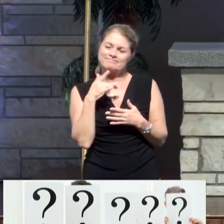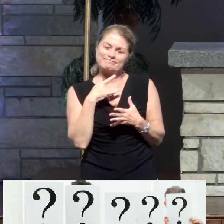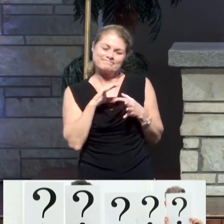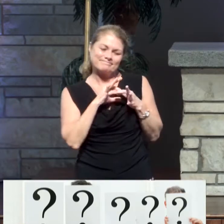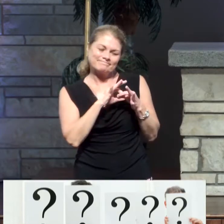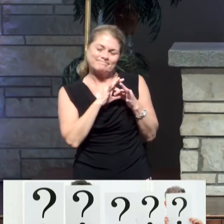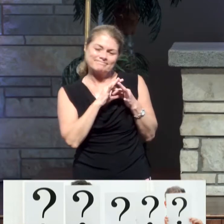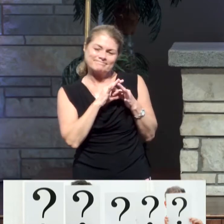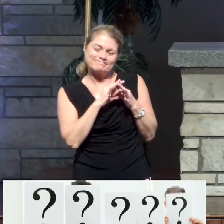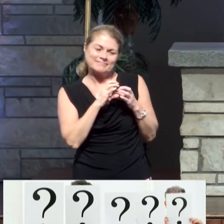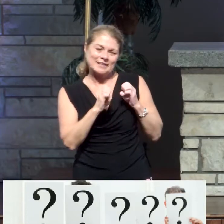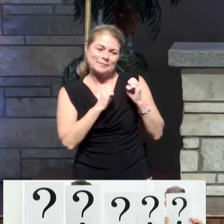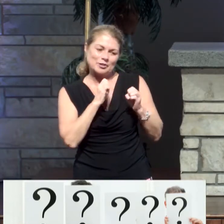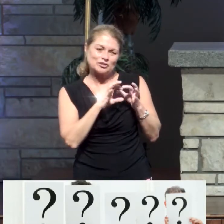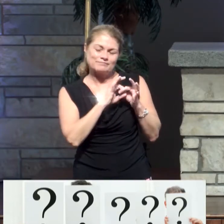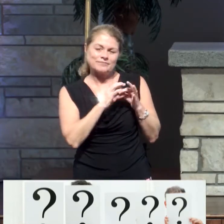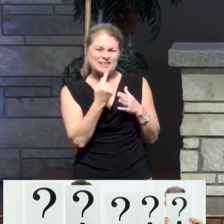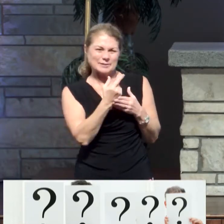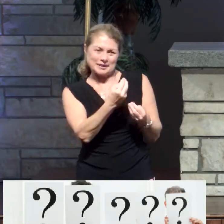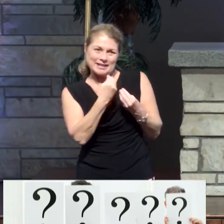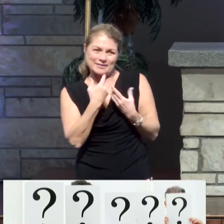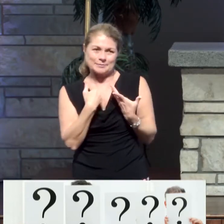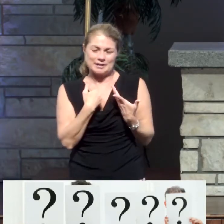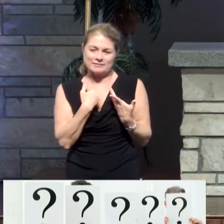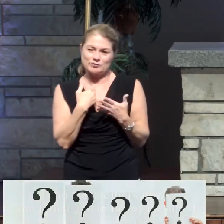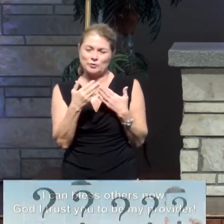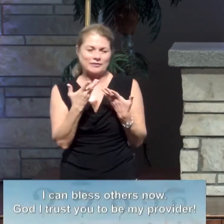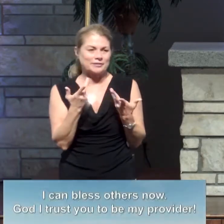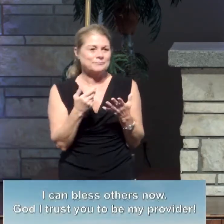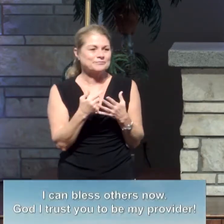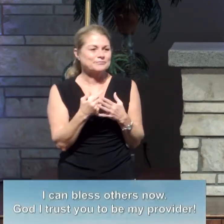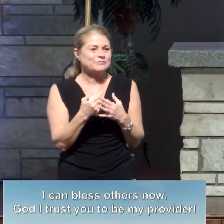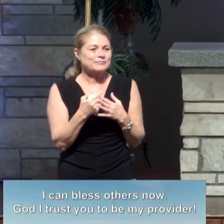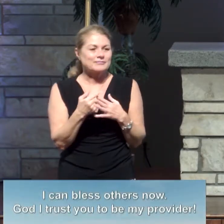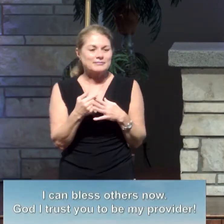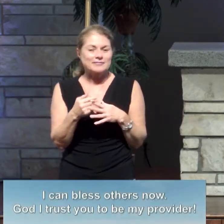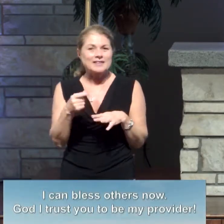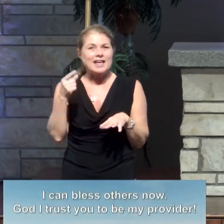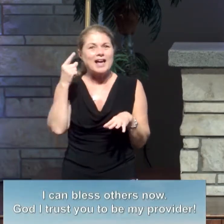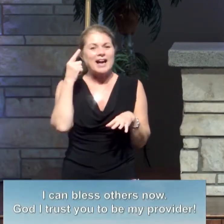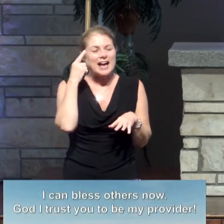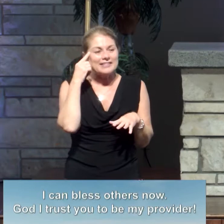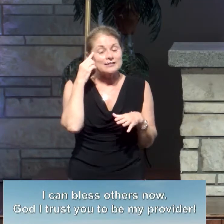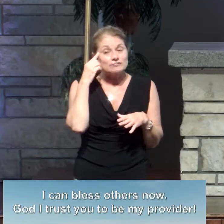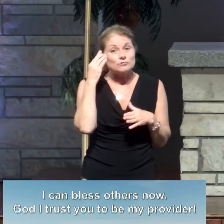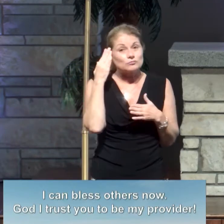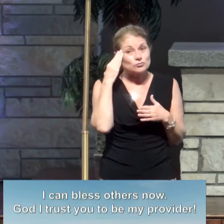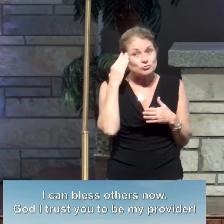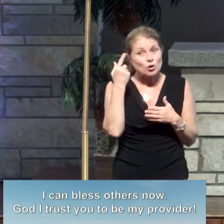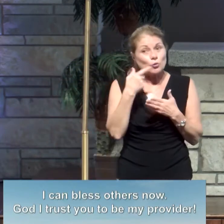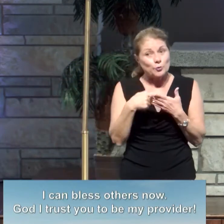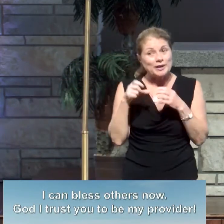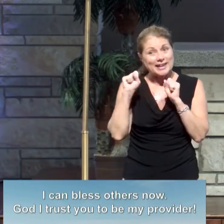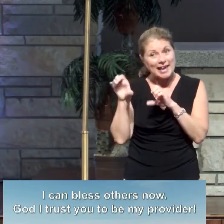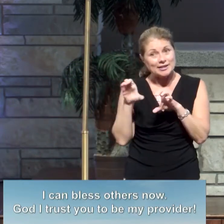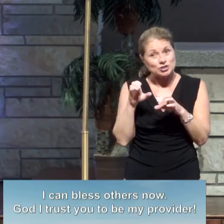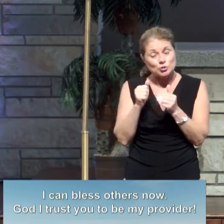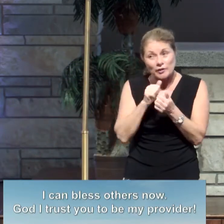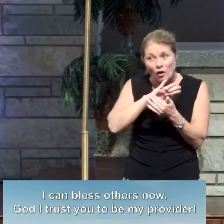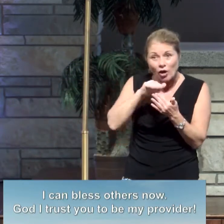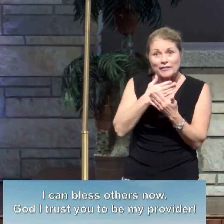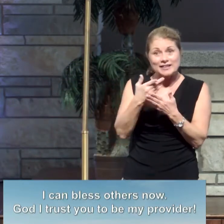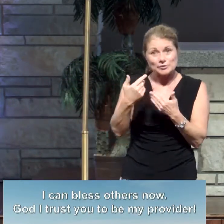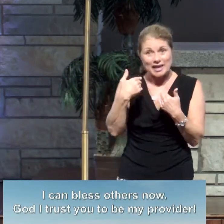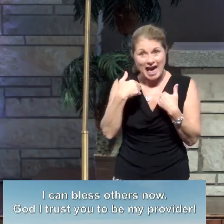gave it to me, you know, or whatever it was. I go, I think, you know what we can do? I think with all the stuff that we have,